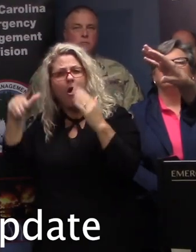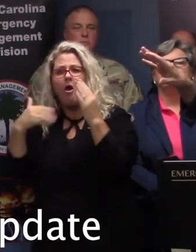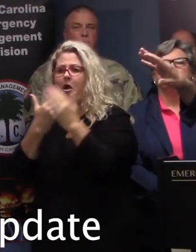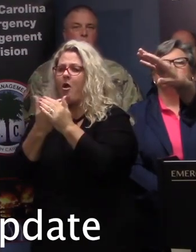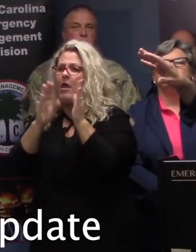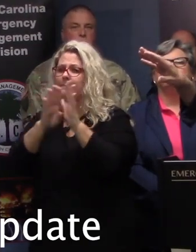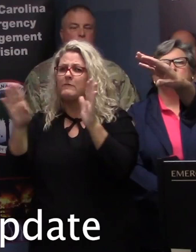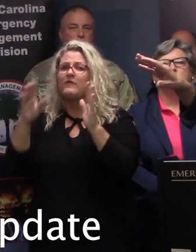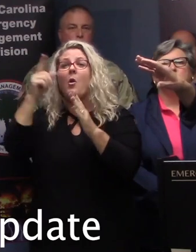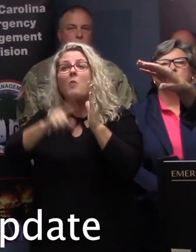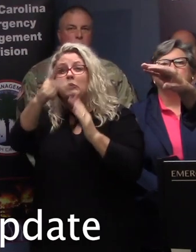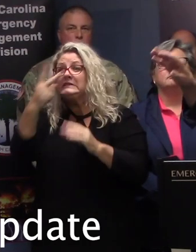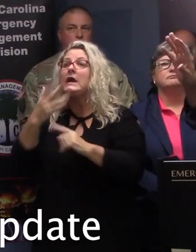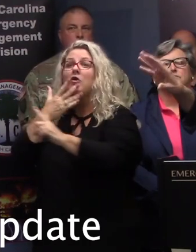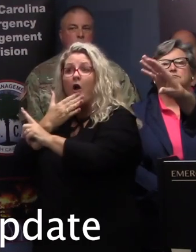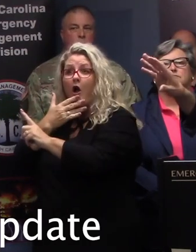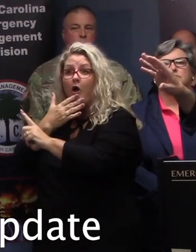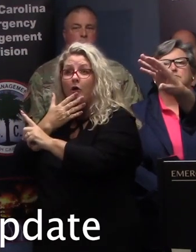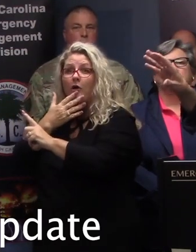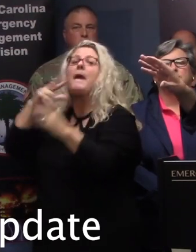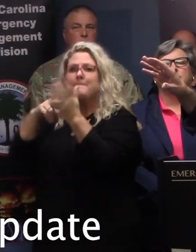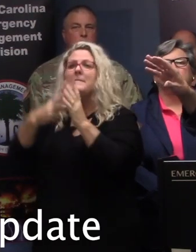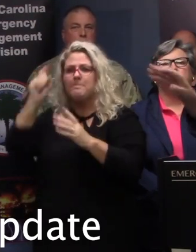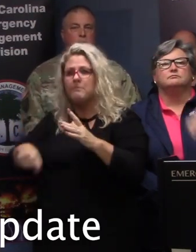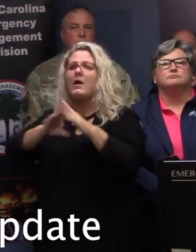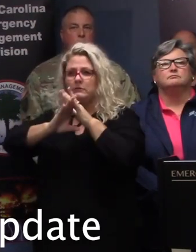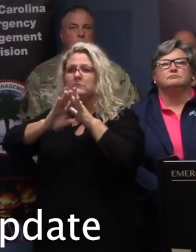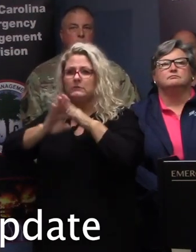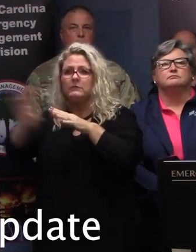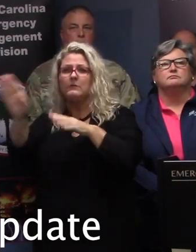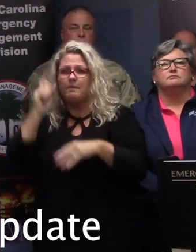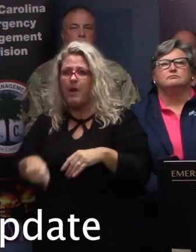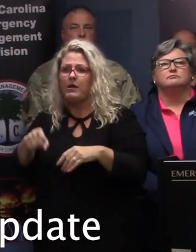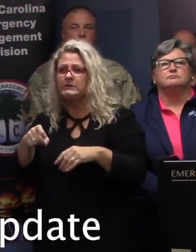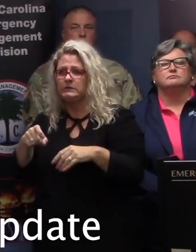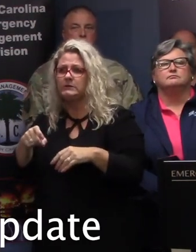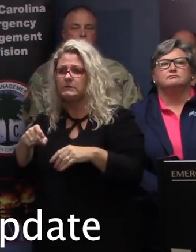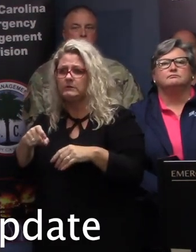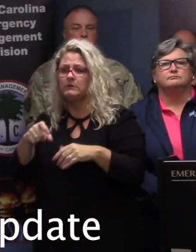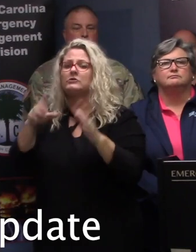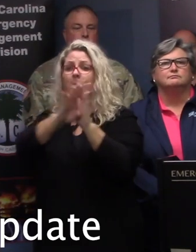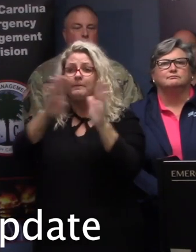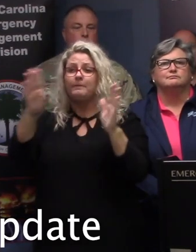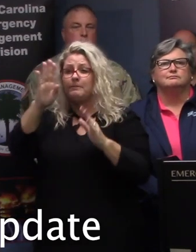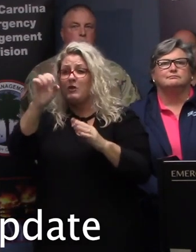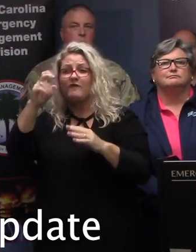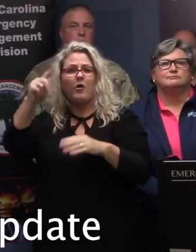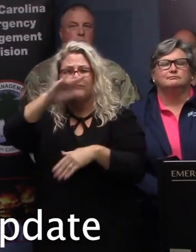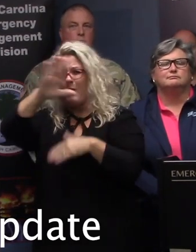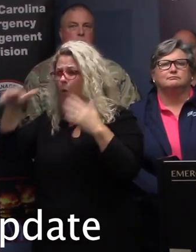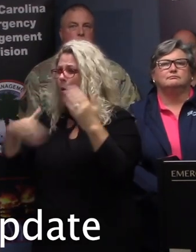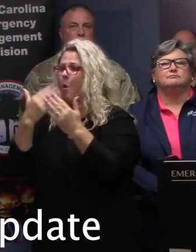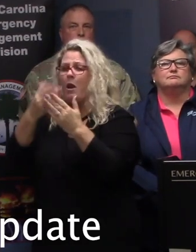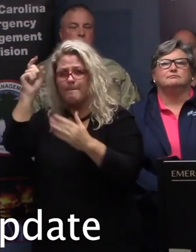And again, anything you see colored is an evacuation zone that we're being, that we're activating. Buford, it's all of Buford